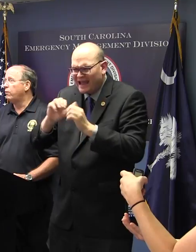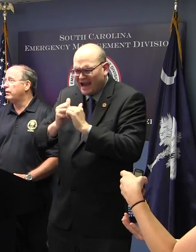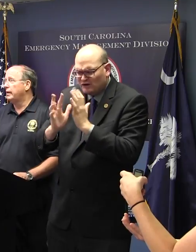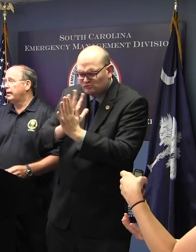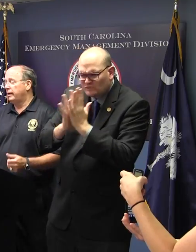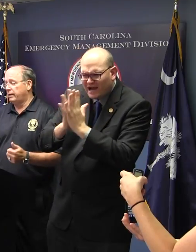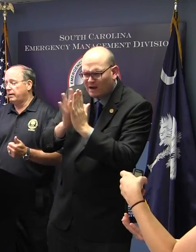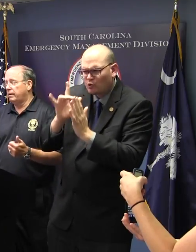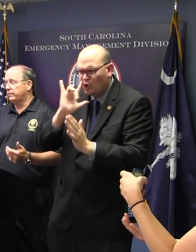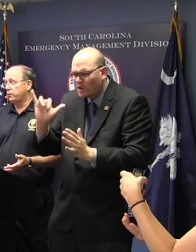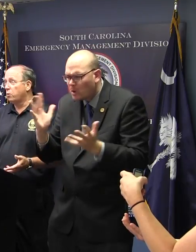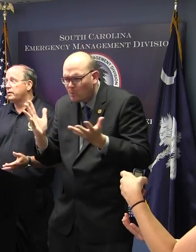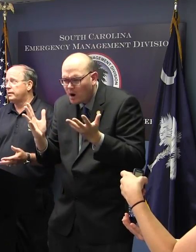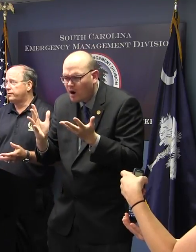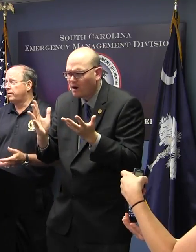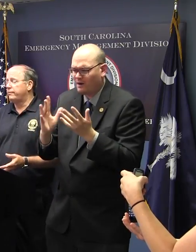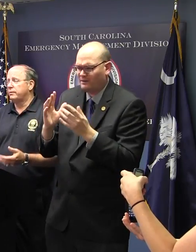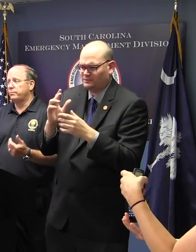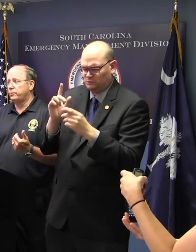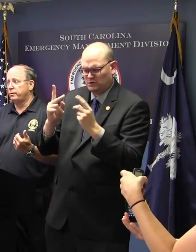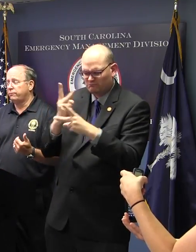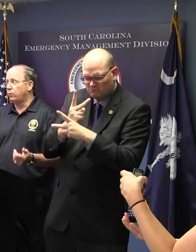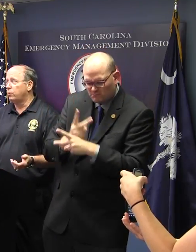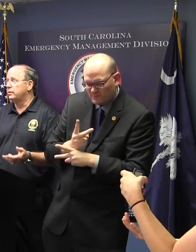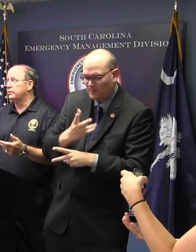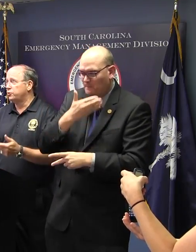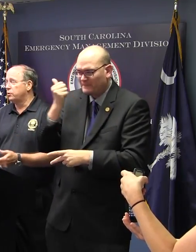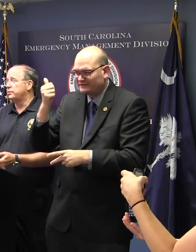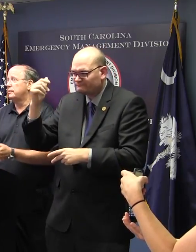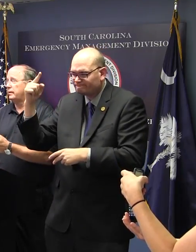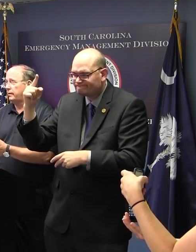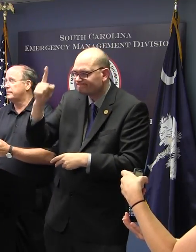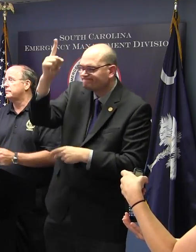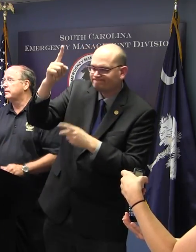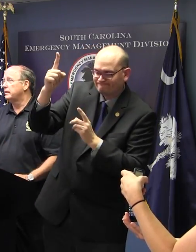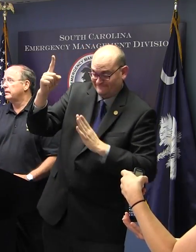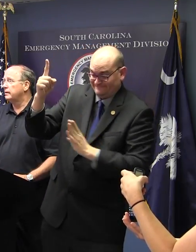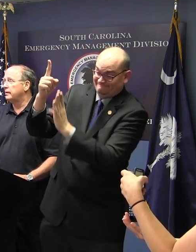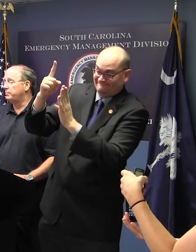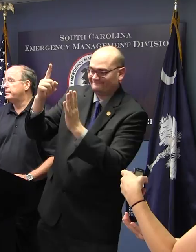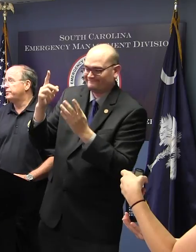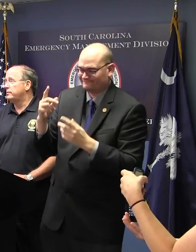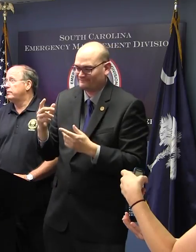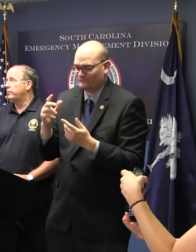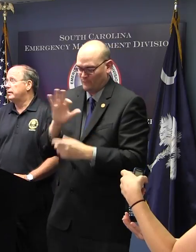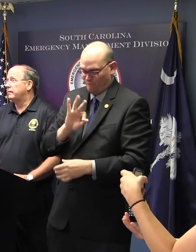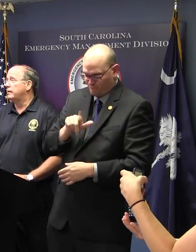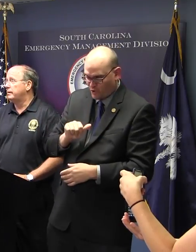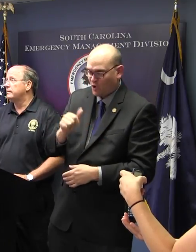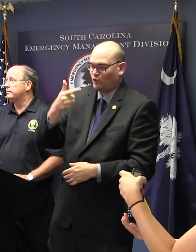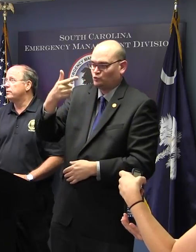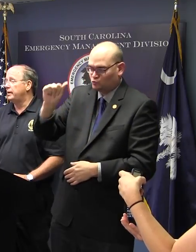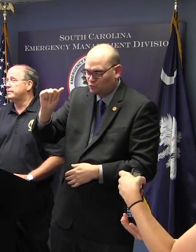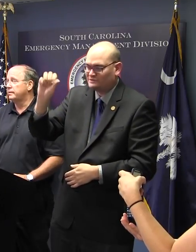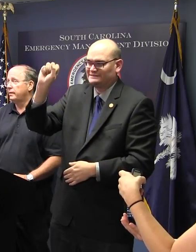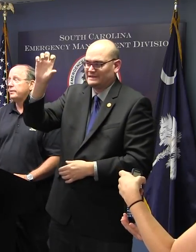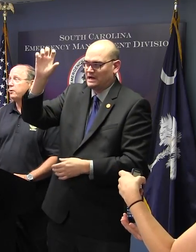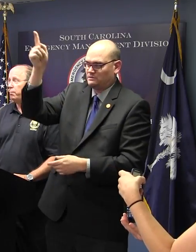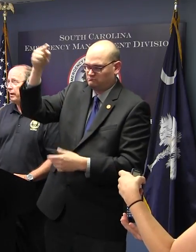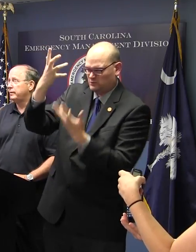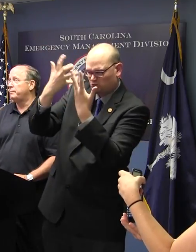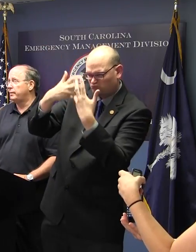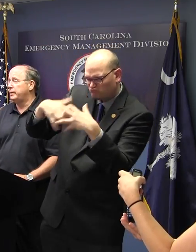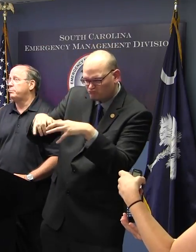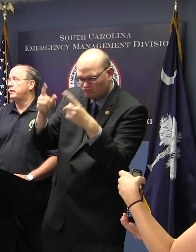them before to coordinate the traffic between Florida, Georgia, and us, and potentially North Carolina. So that's